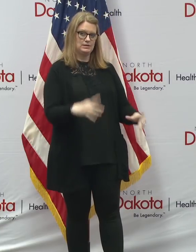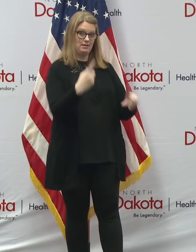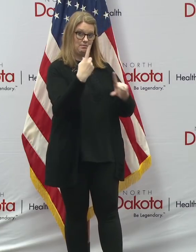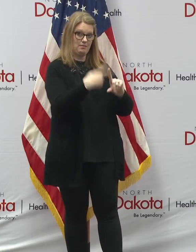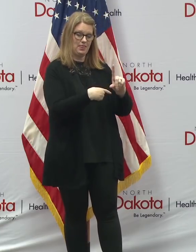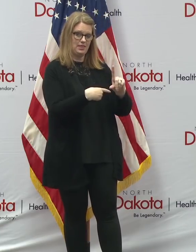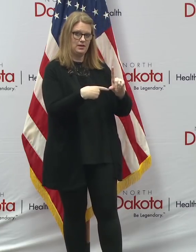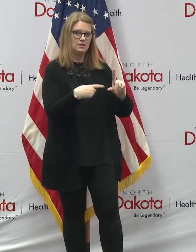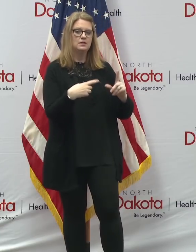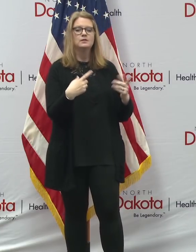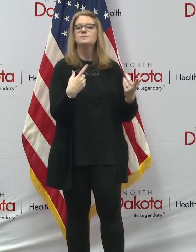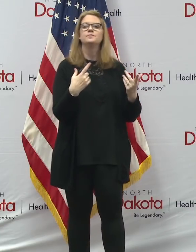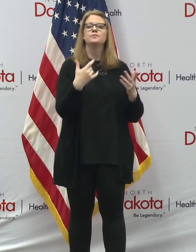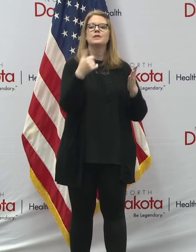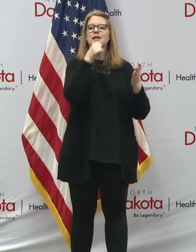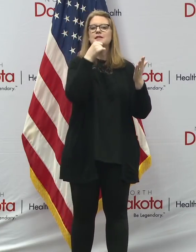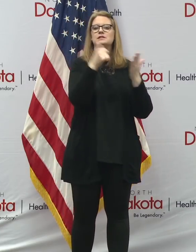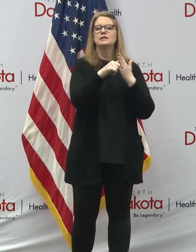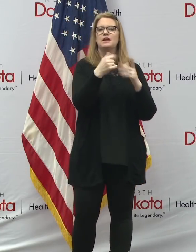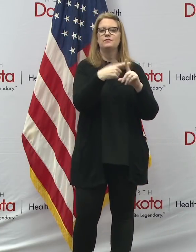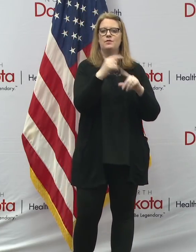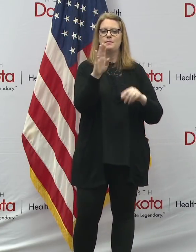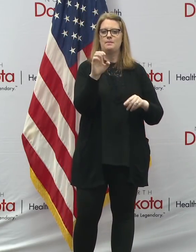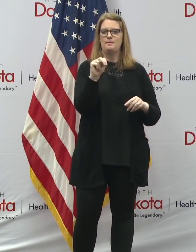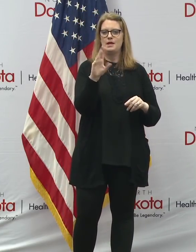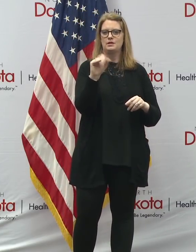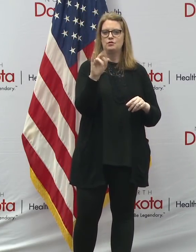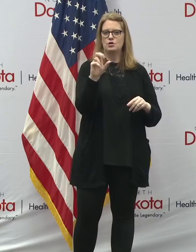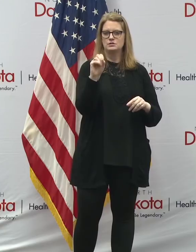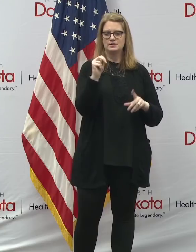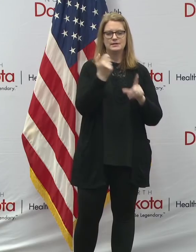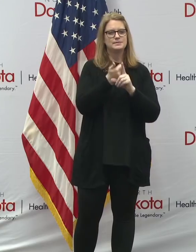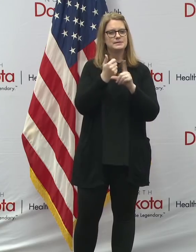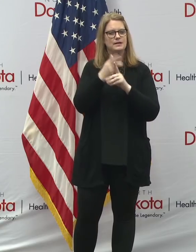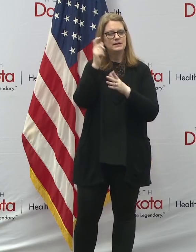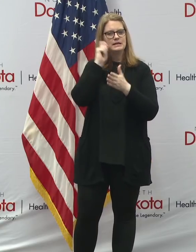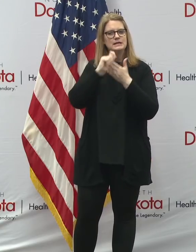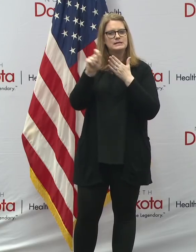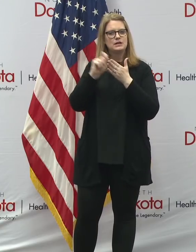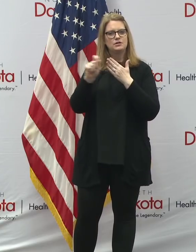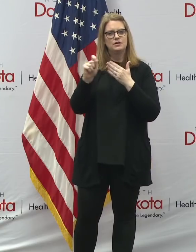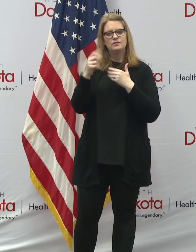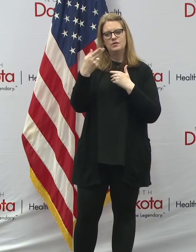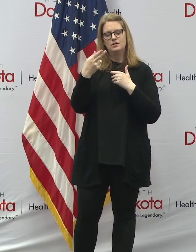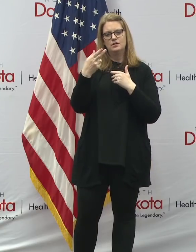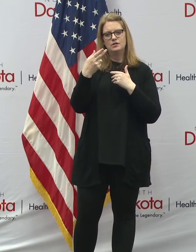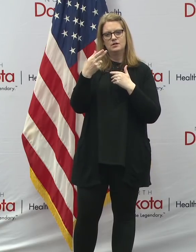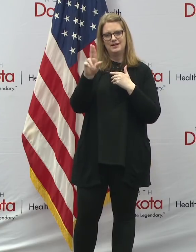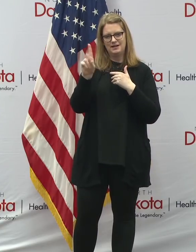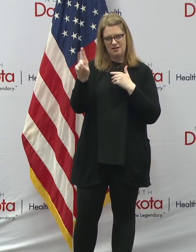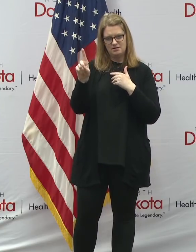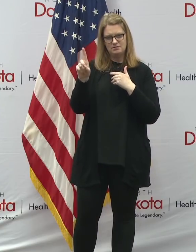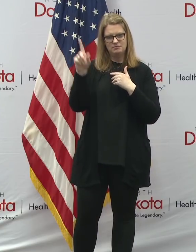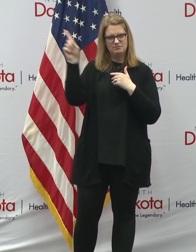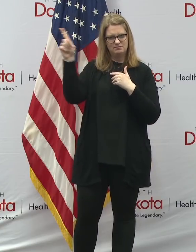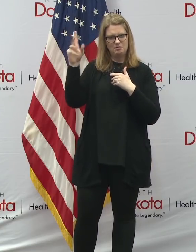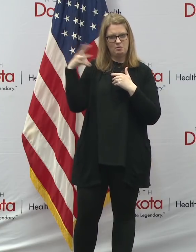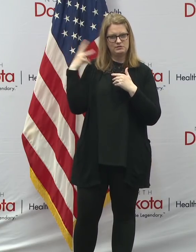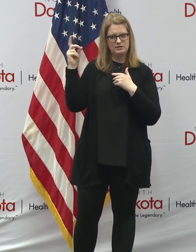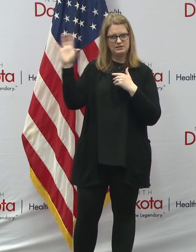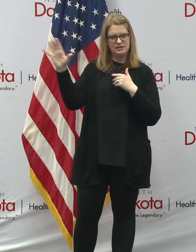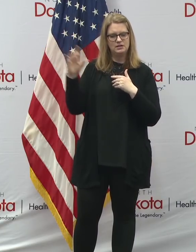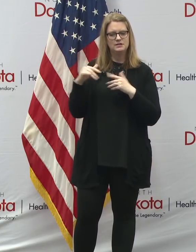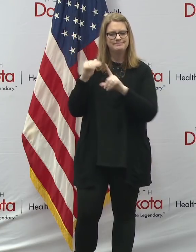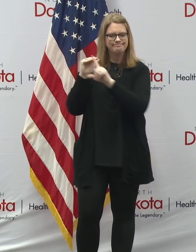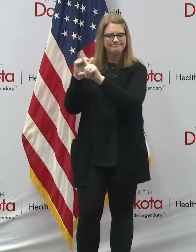a letter from Ben Carson, the Secretary for Housing and Urban Development, to remind us